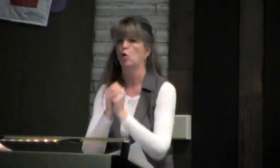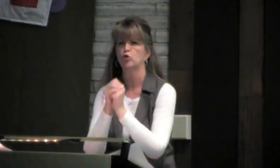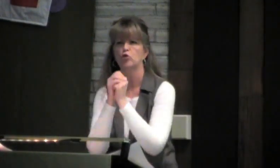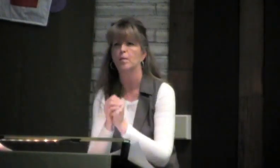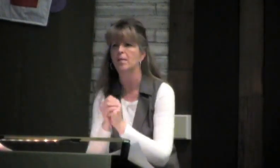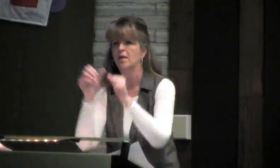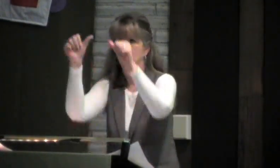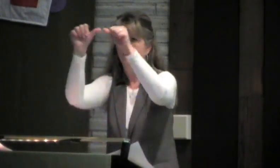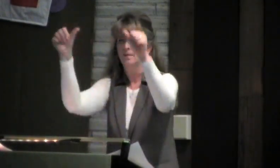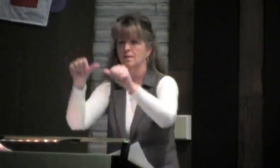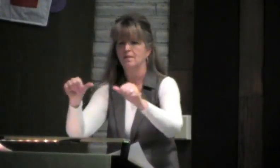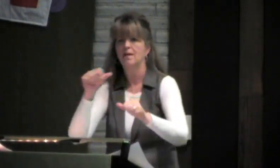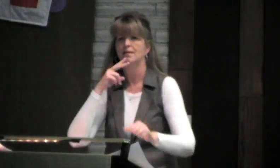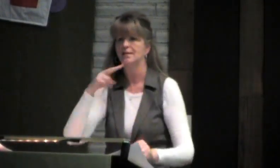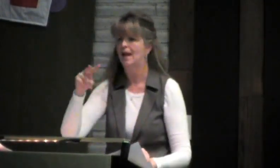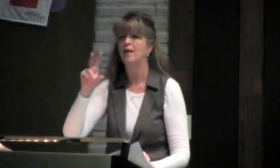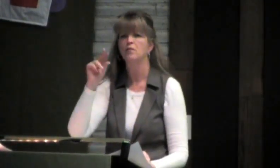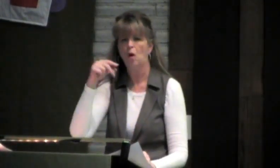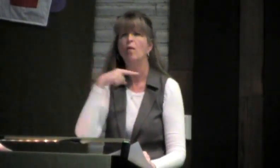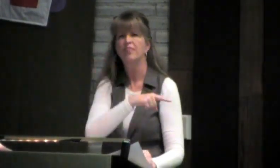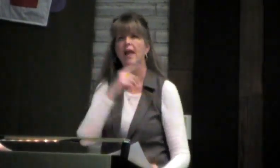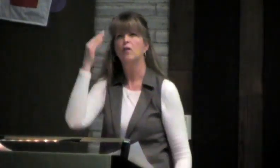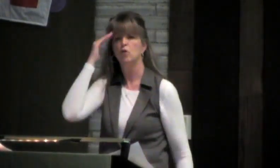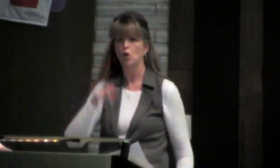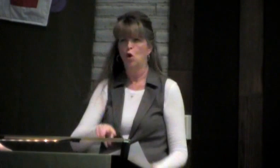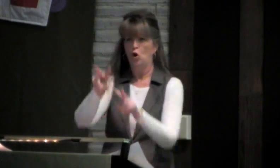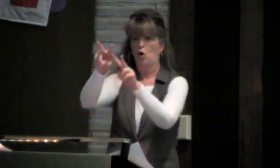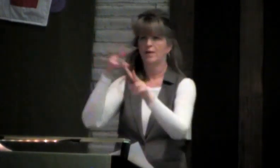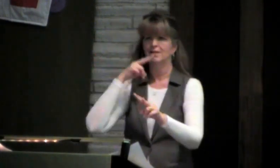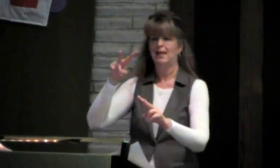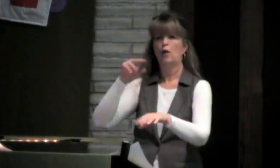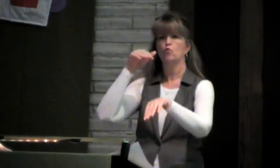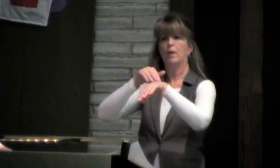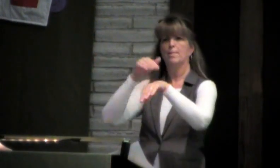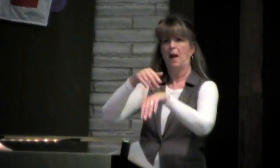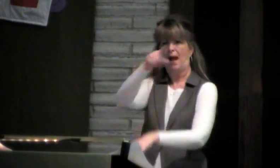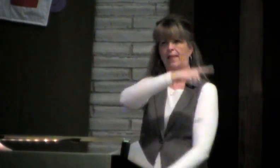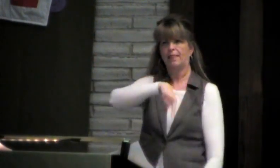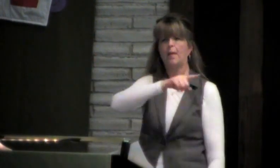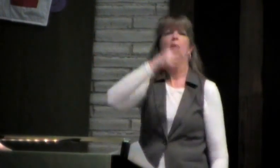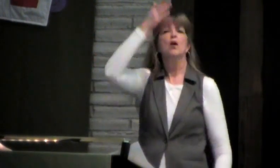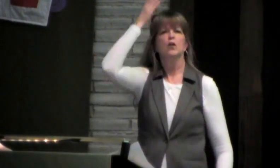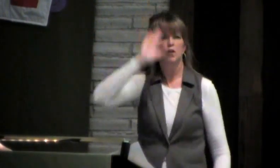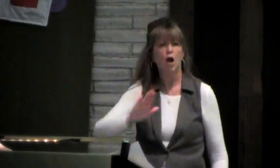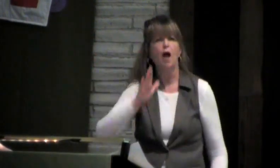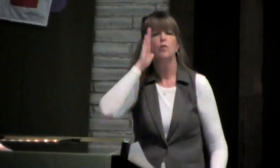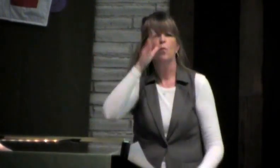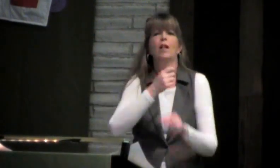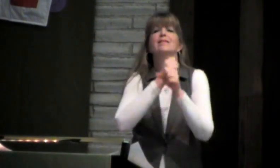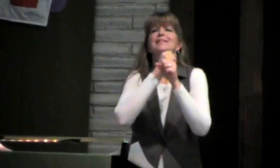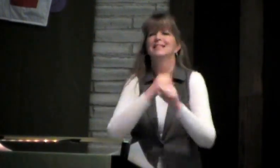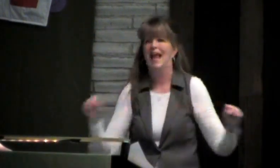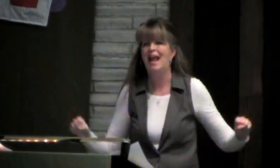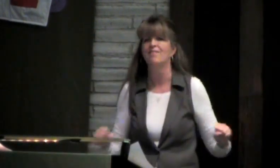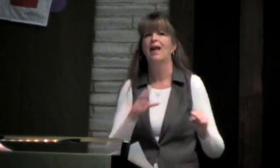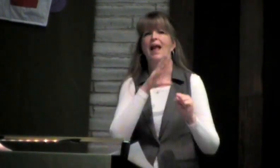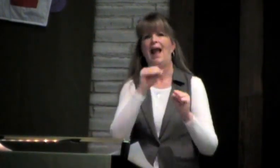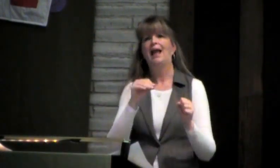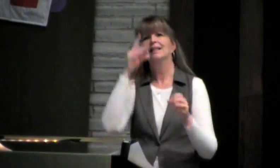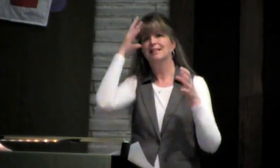So they were not in actuality worshipping an idol. It was just a visual way to remind them